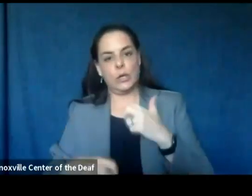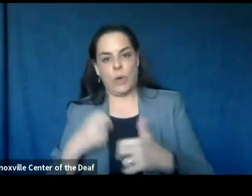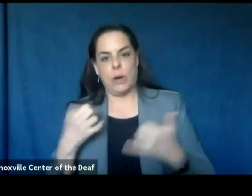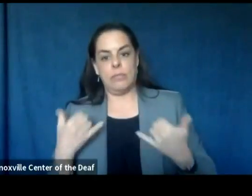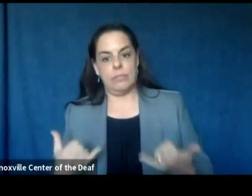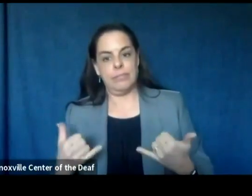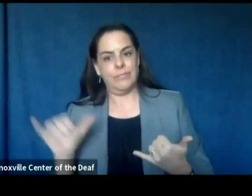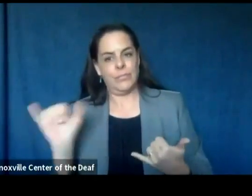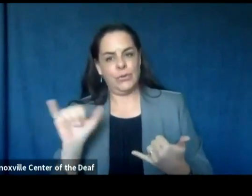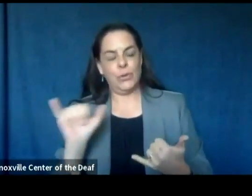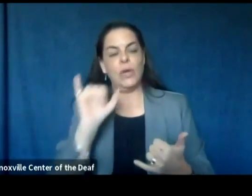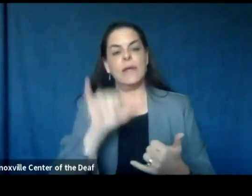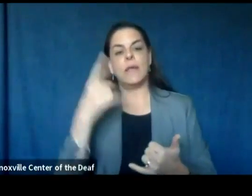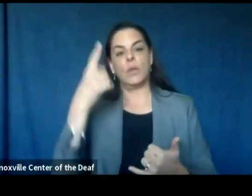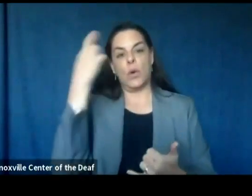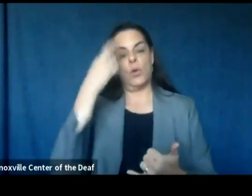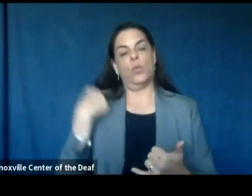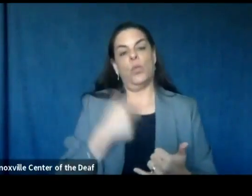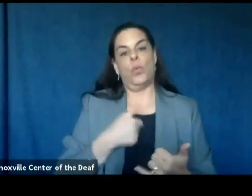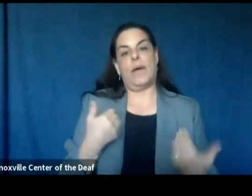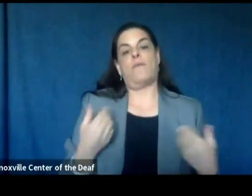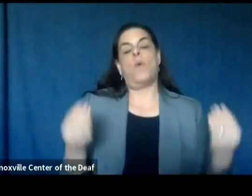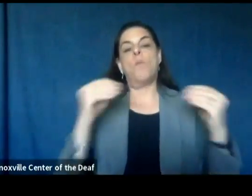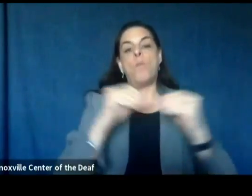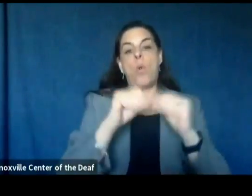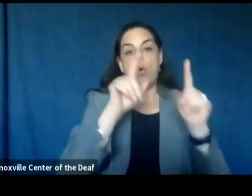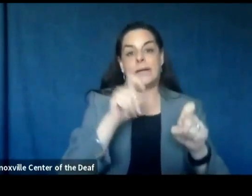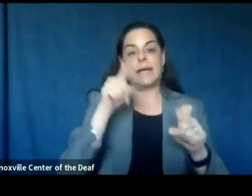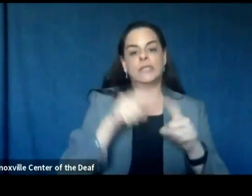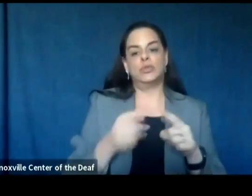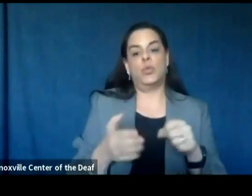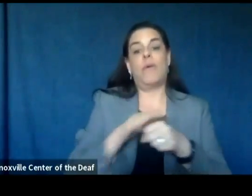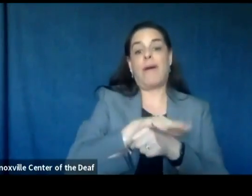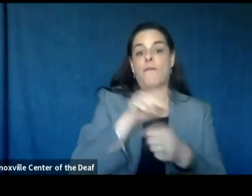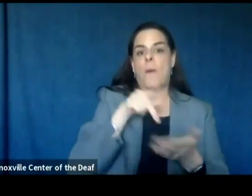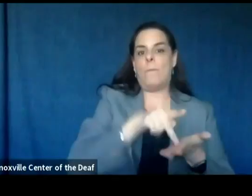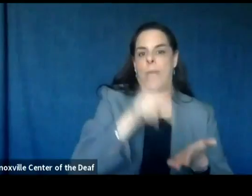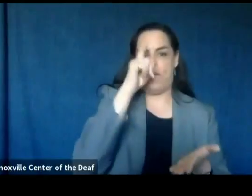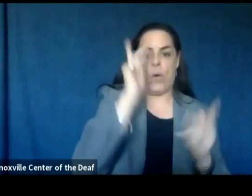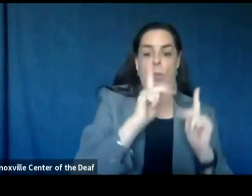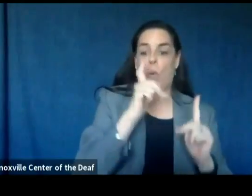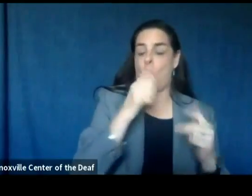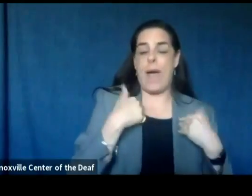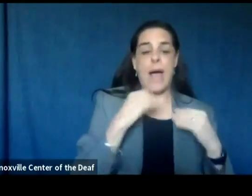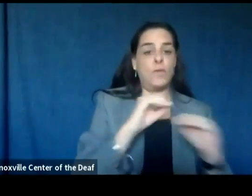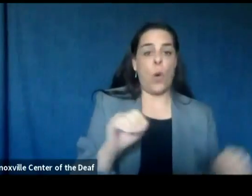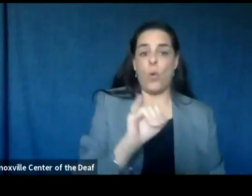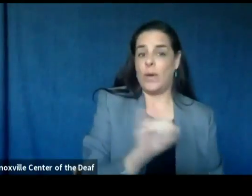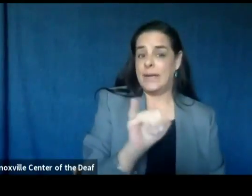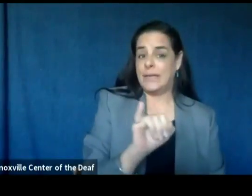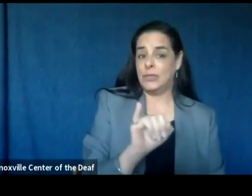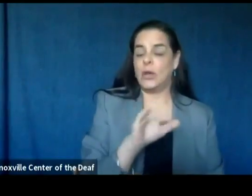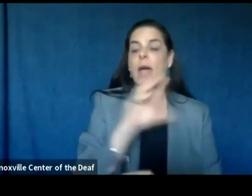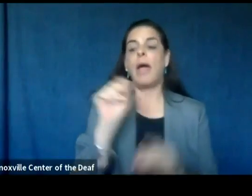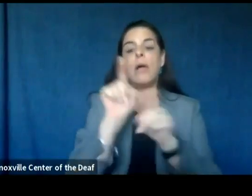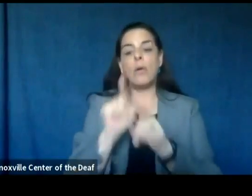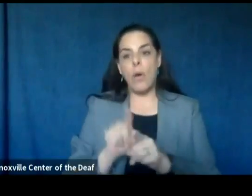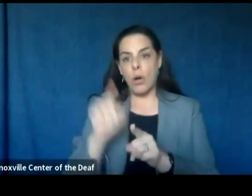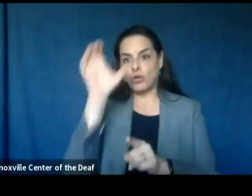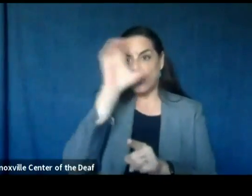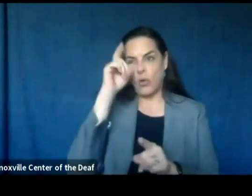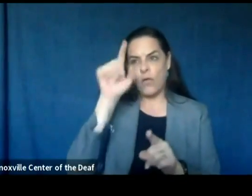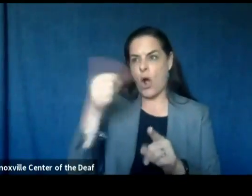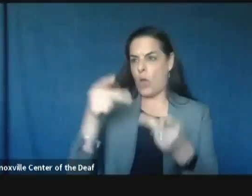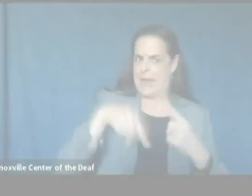testing to help cover those folks who don't have insurance so they can have access to testing and we're looking at other places where we might offer testing